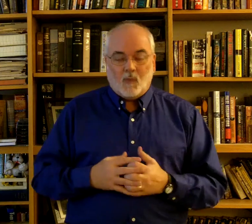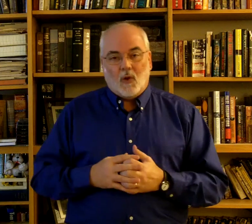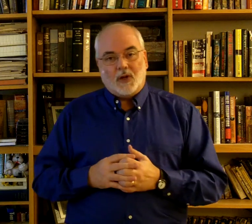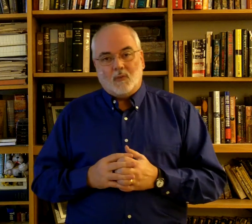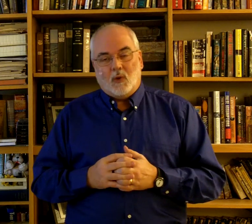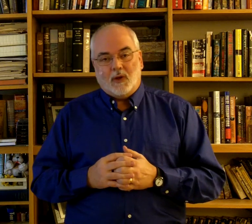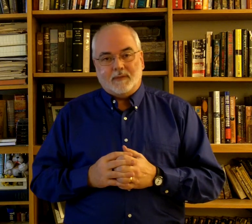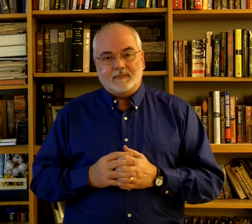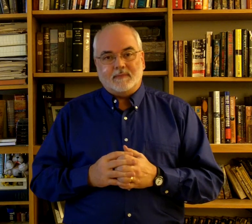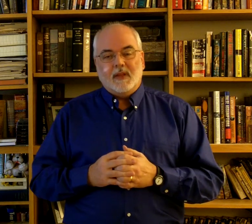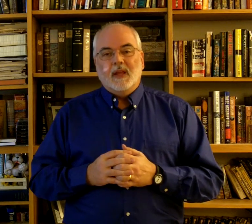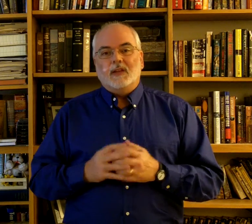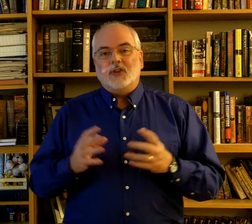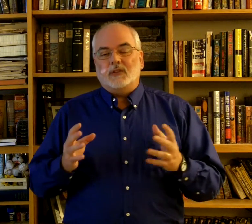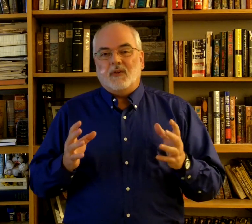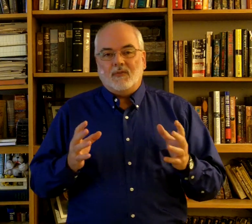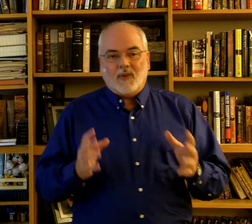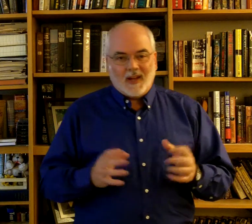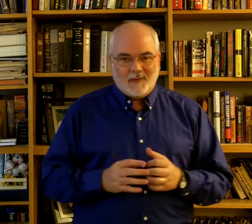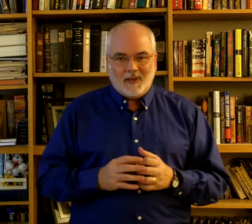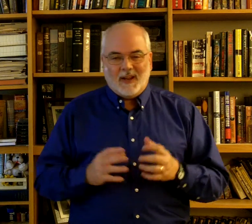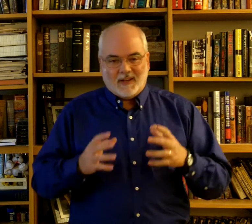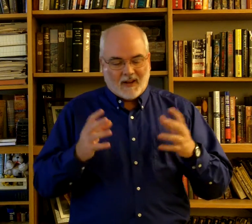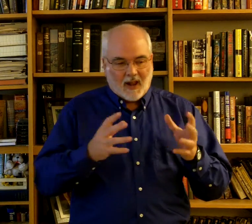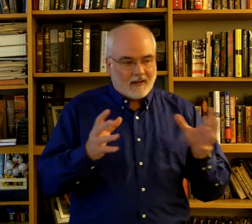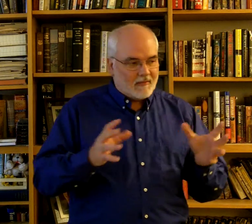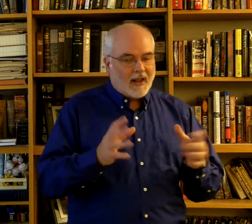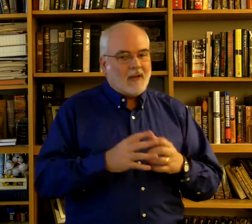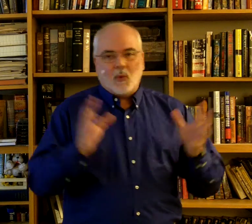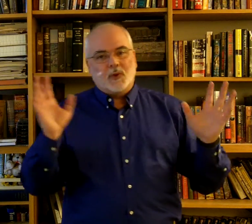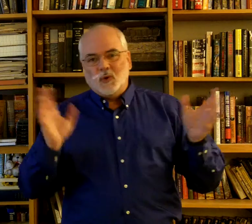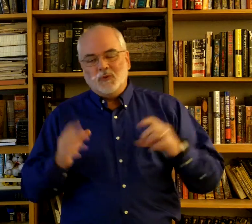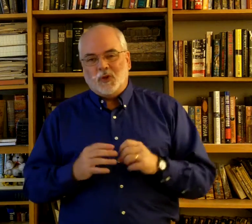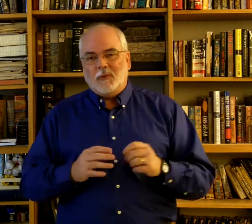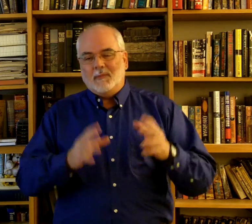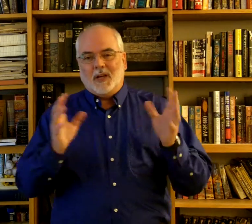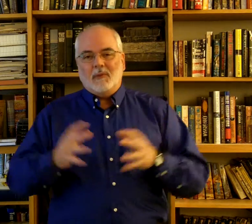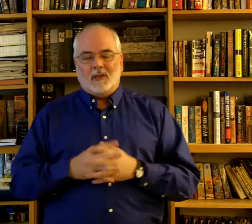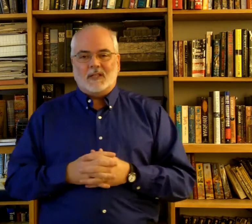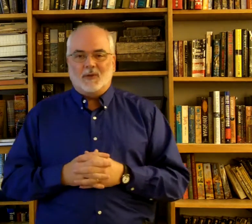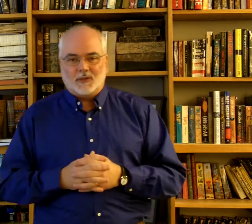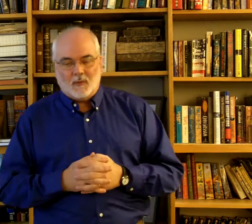one-on-one. Just find me, and I can't remember what the room is going to be, but it will be on the schedule somewhere.